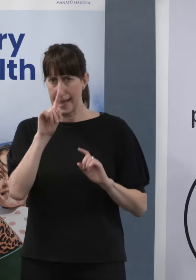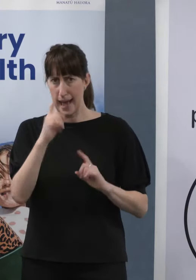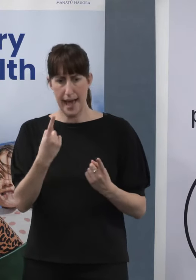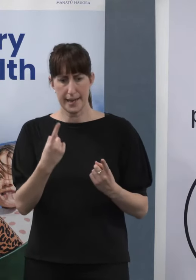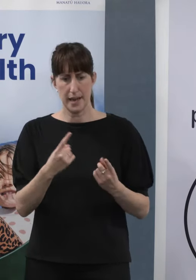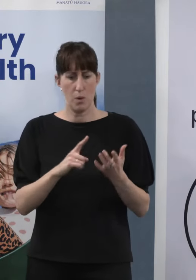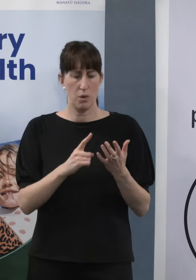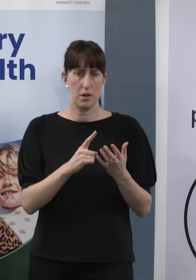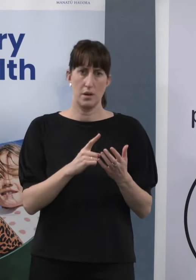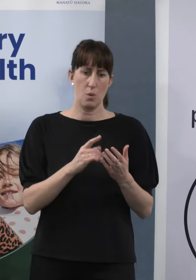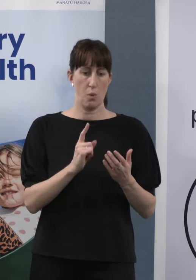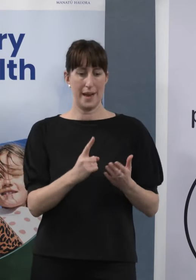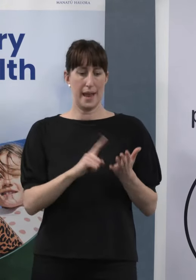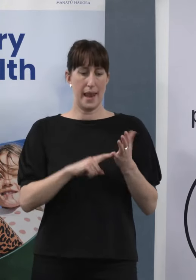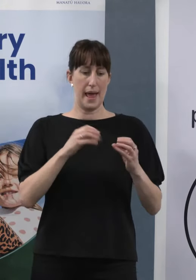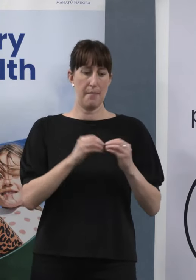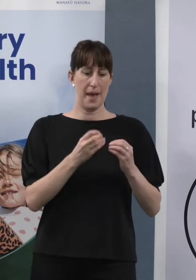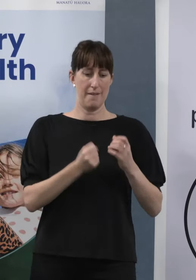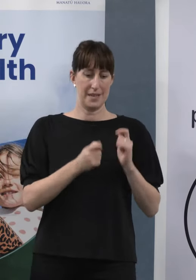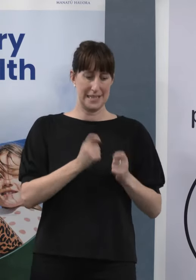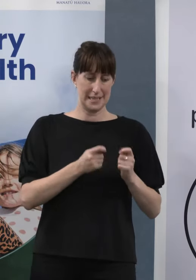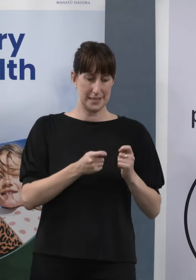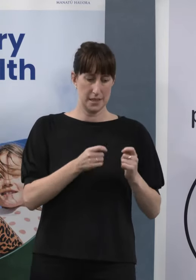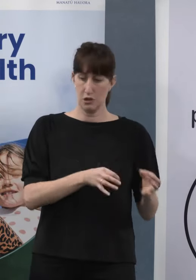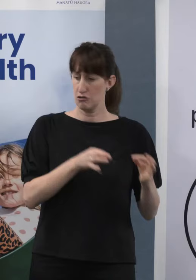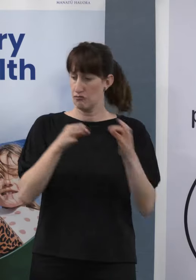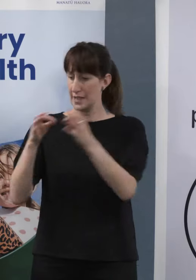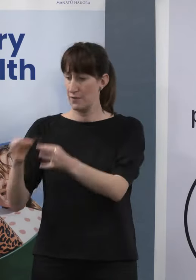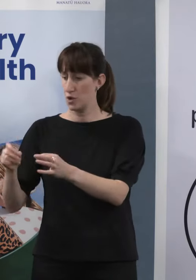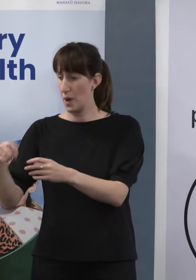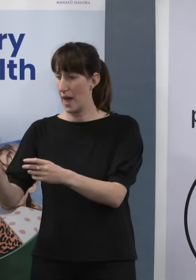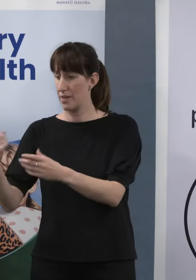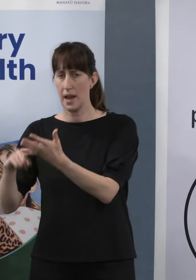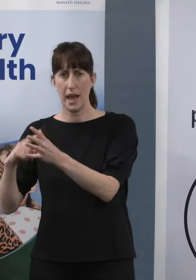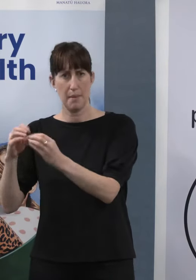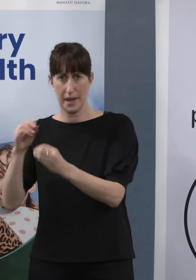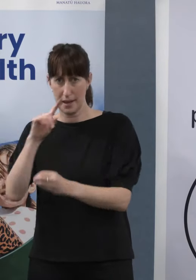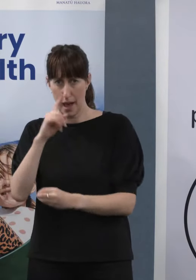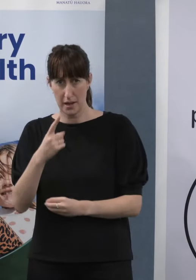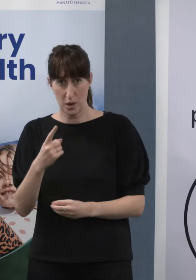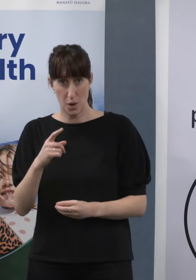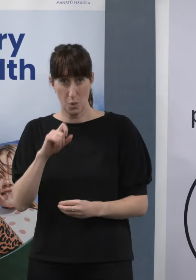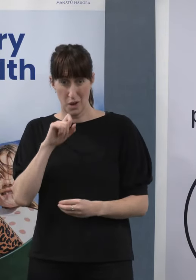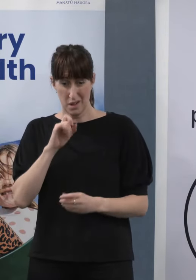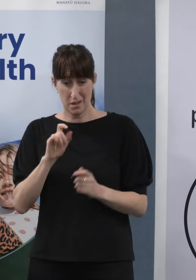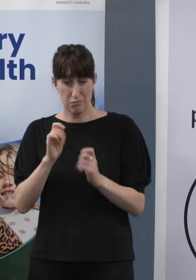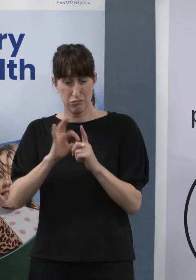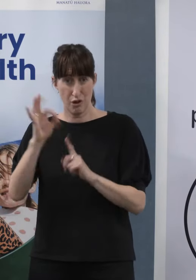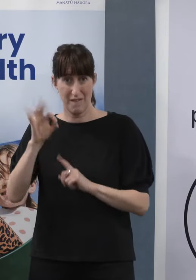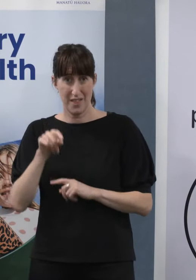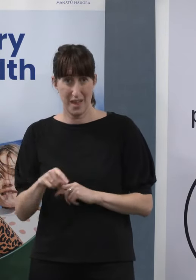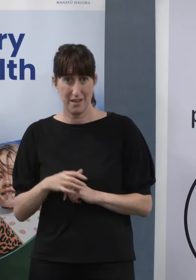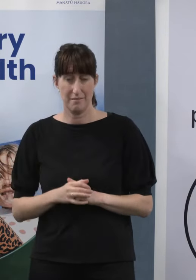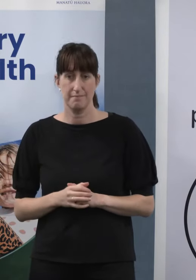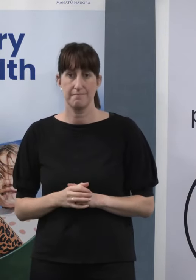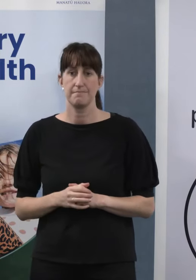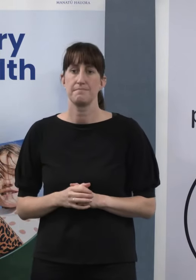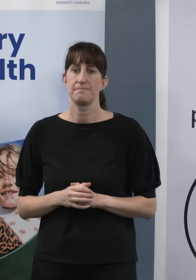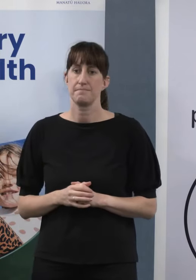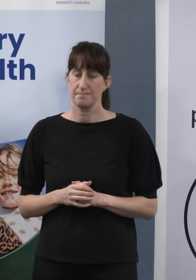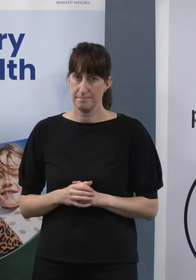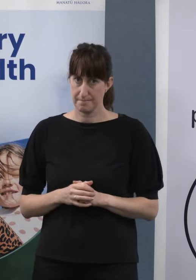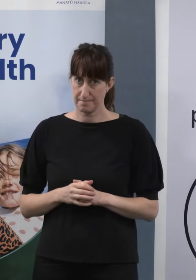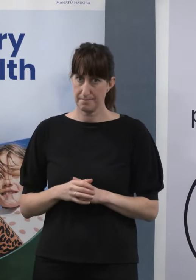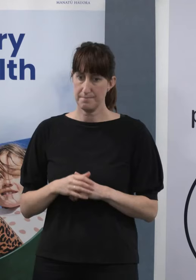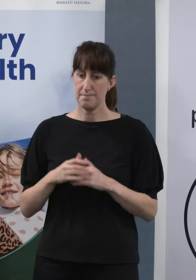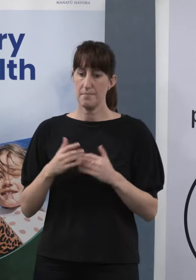how quickly can that be established, the ability to be able to do that? There was some ability, particularly from our major lab provider,